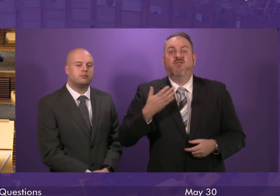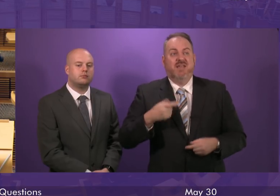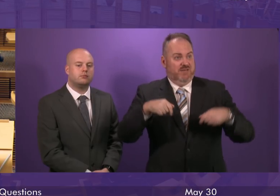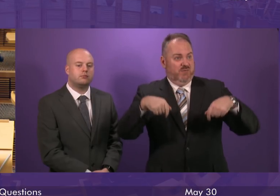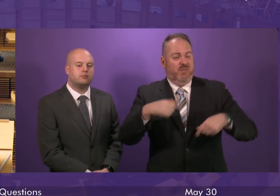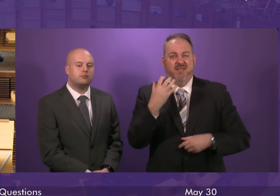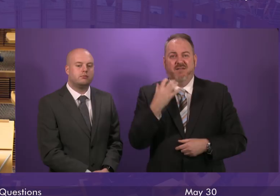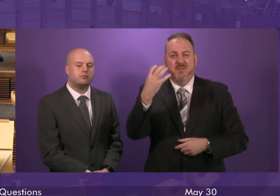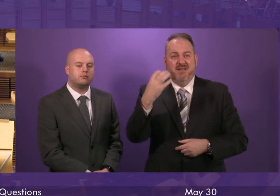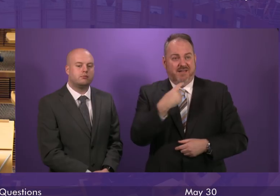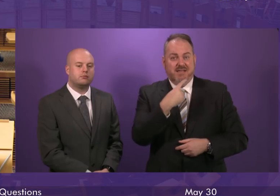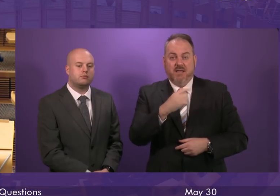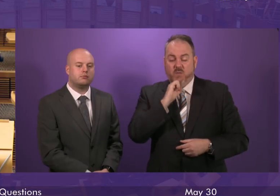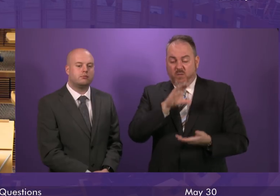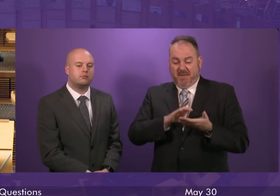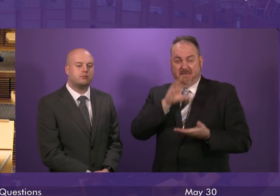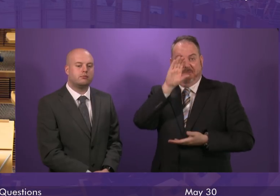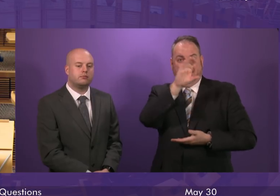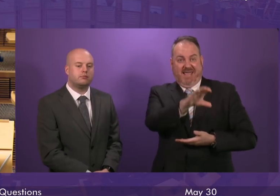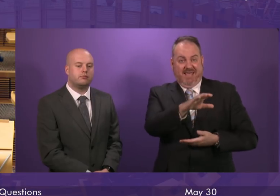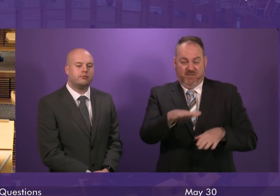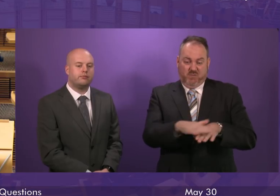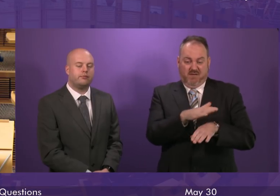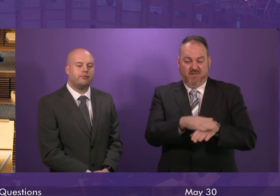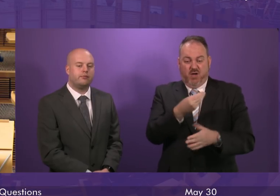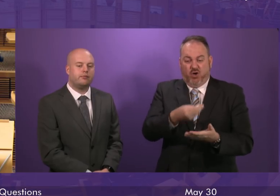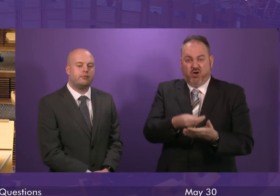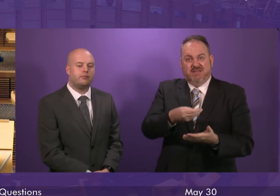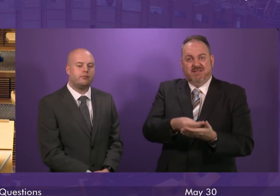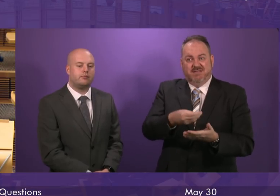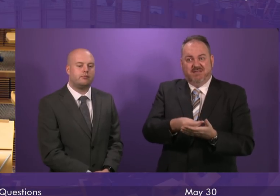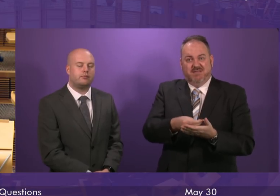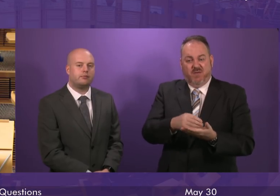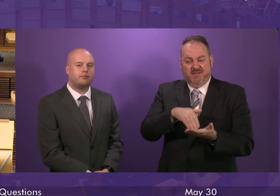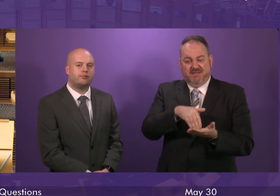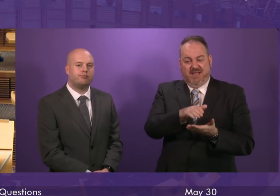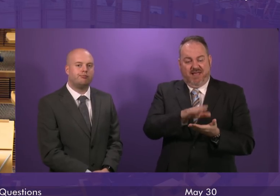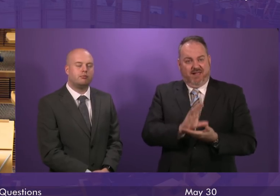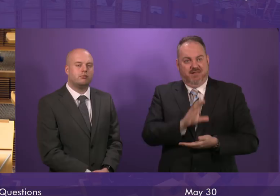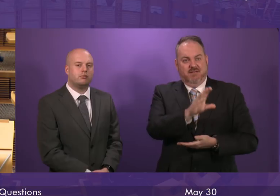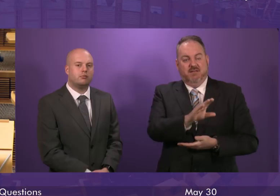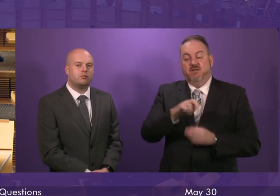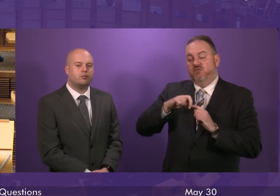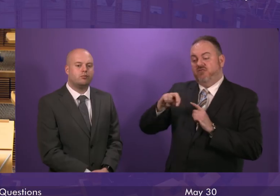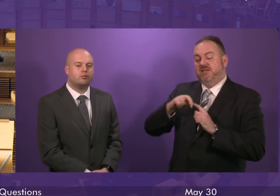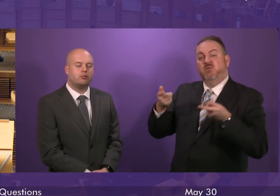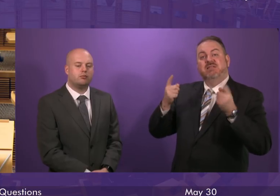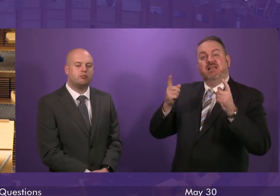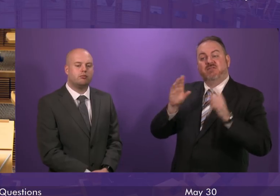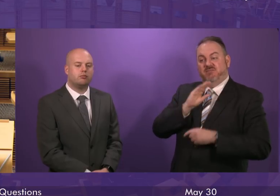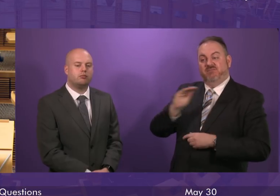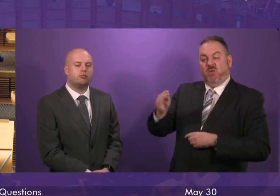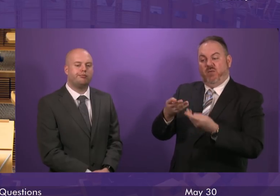they even promised to pay a nominal fee to facilitate it. But the Transport Secretary told the workers' representatives